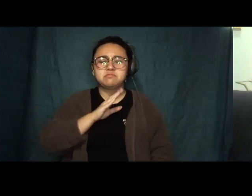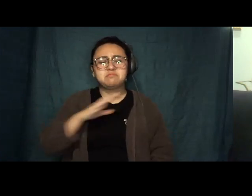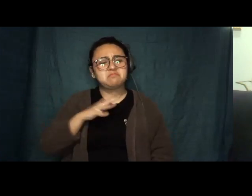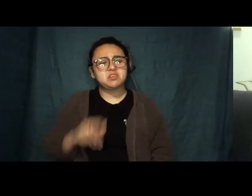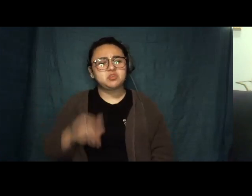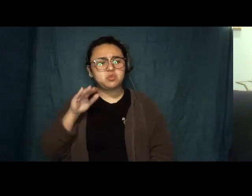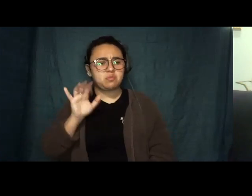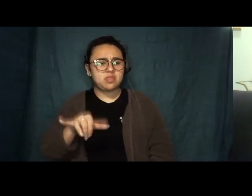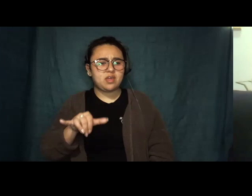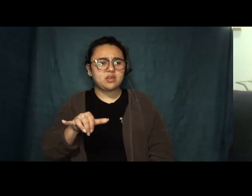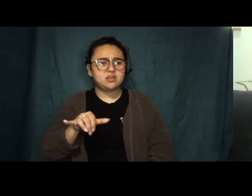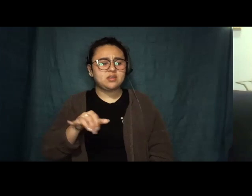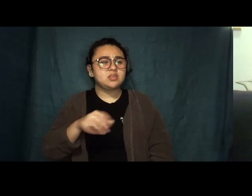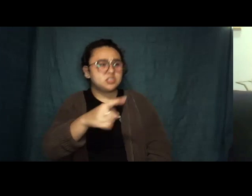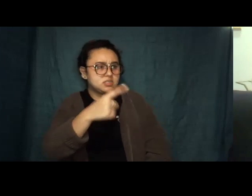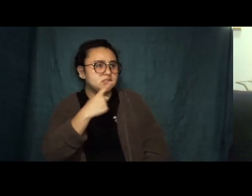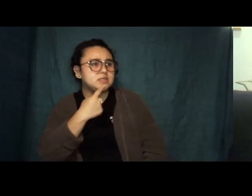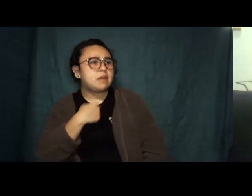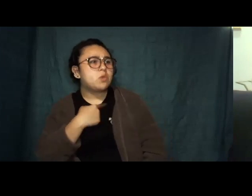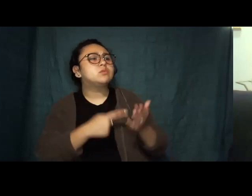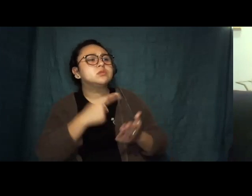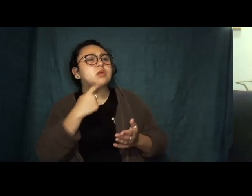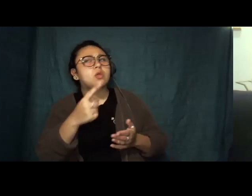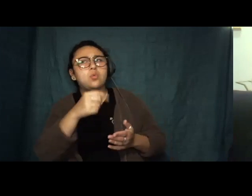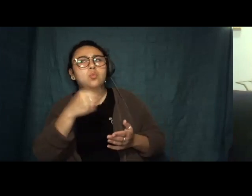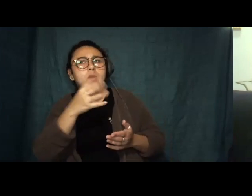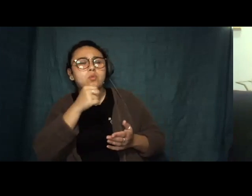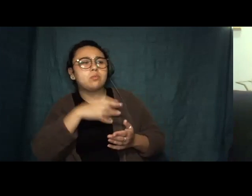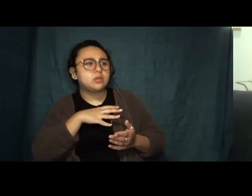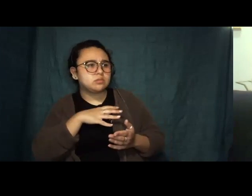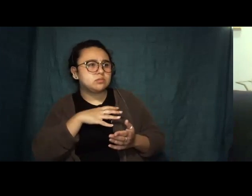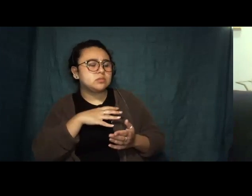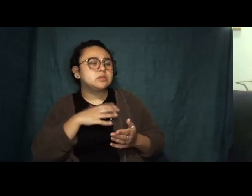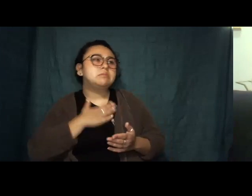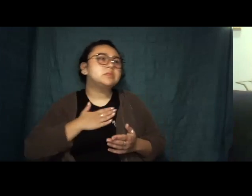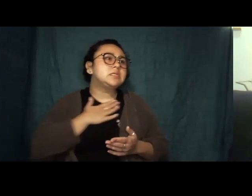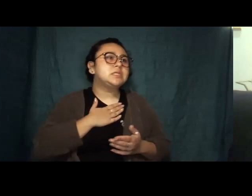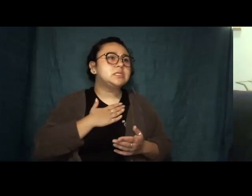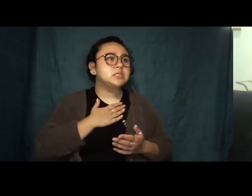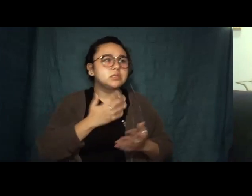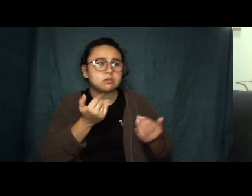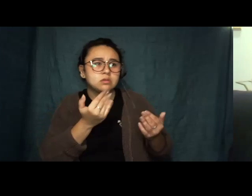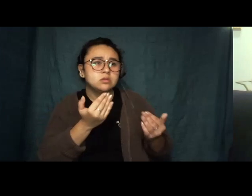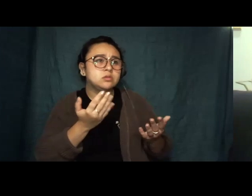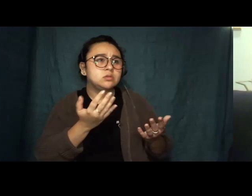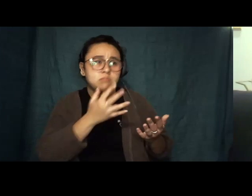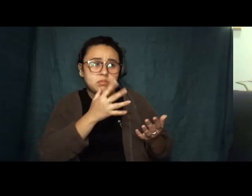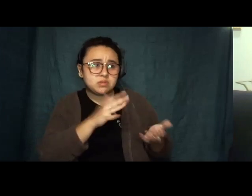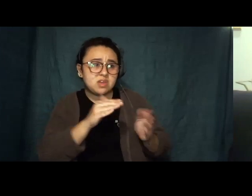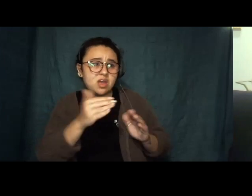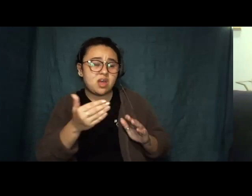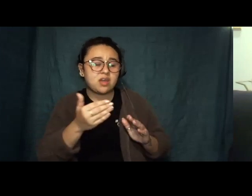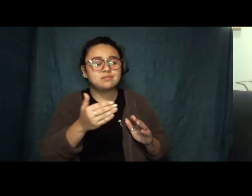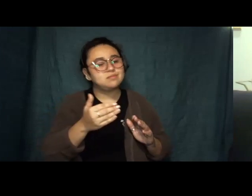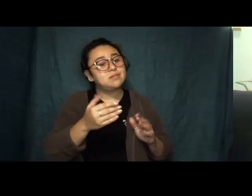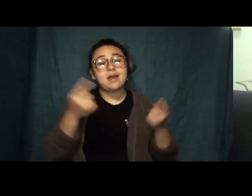what you would tell a white woman, her face said. A white woman with money, her clothes said. Please, her tone said. But eventually all the doctors told her the same